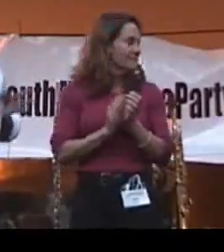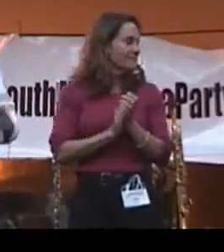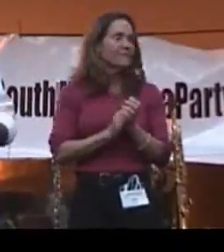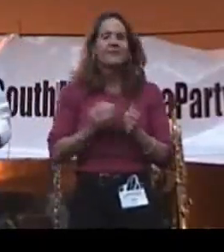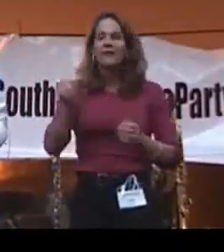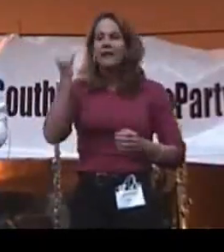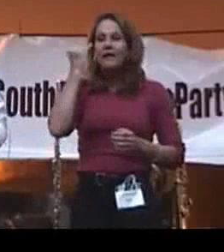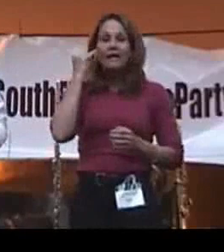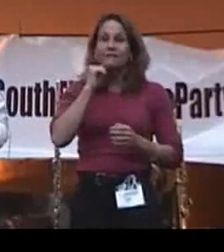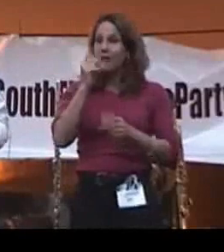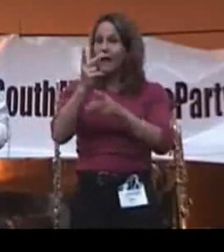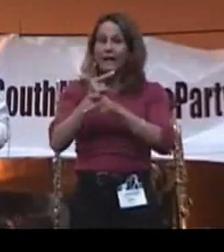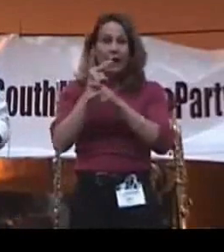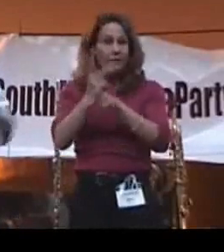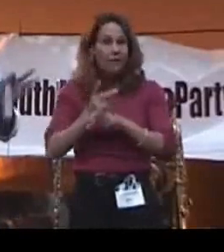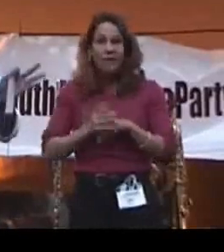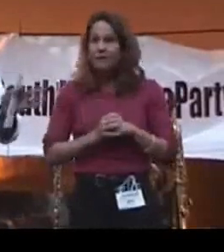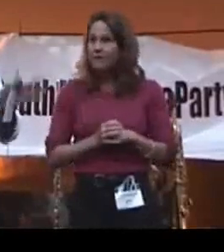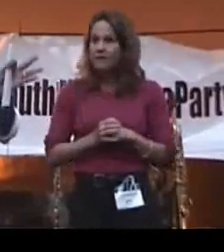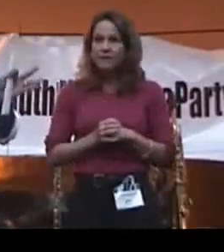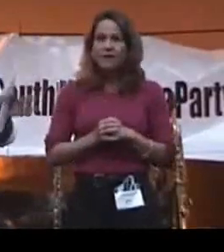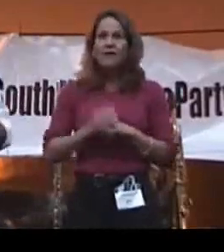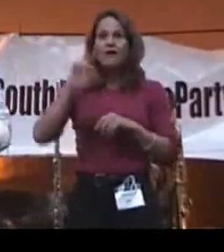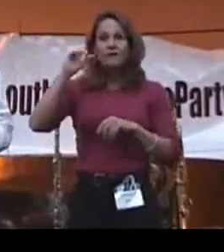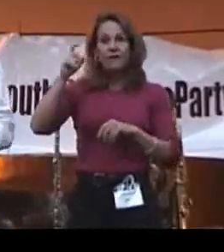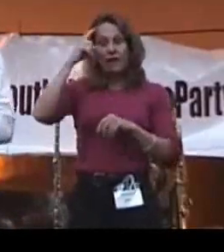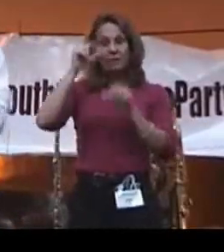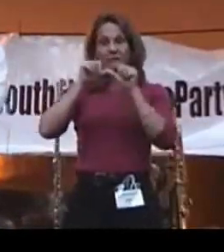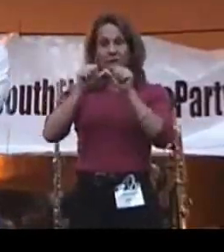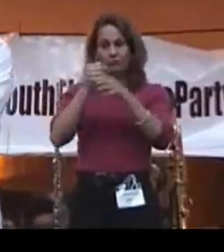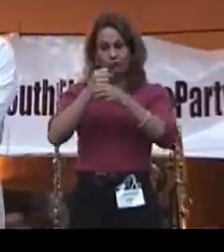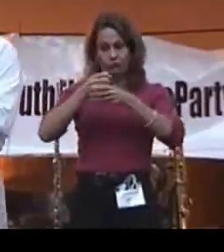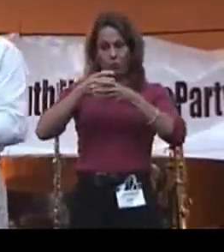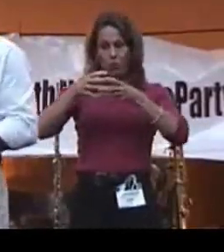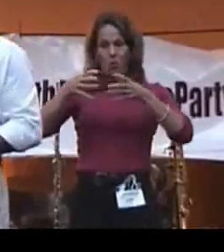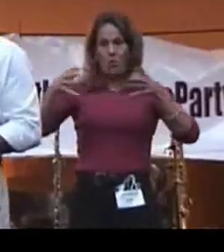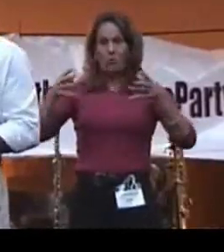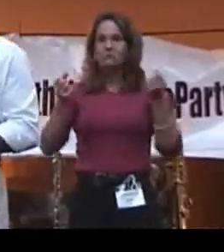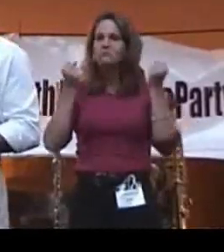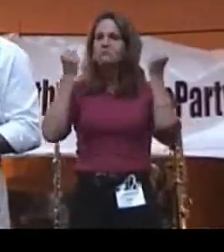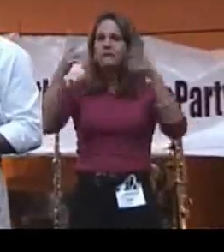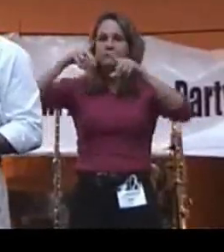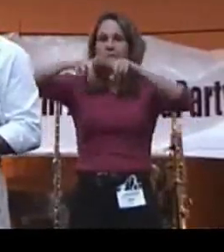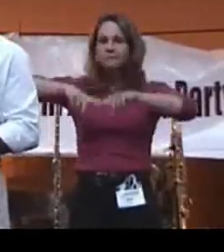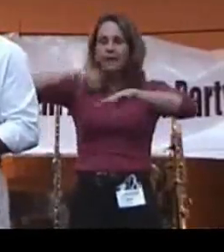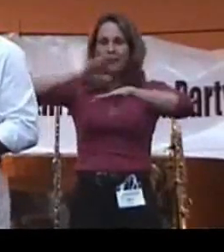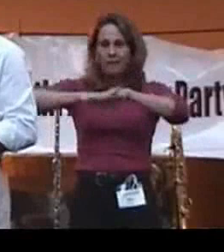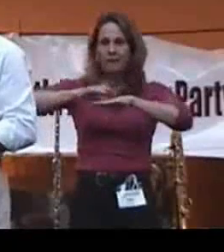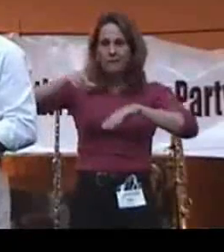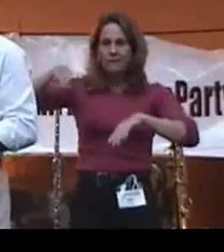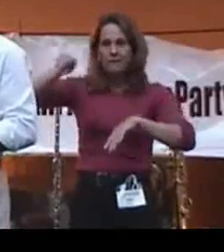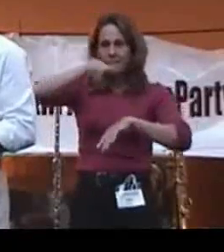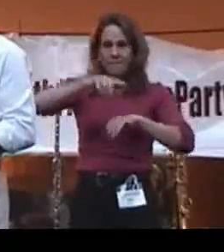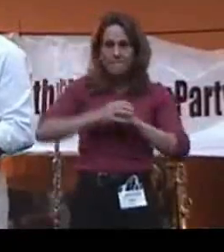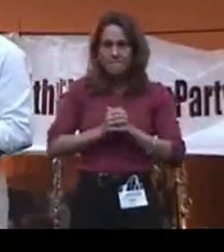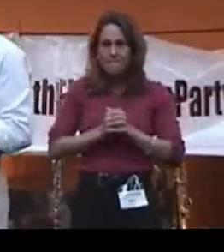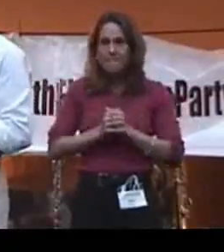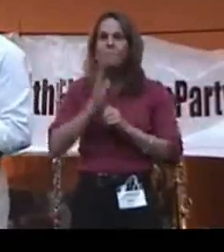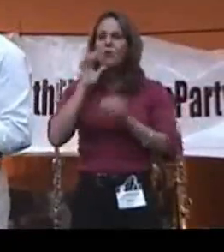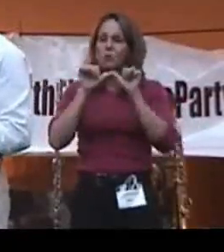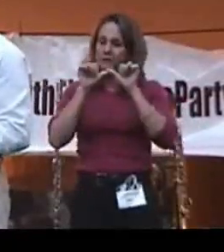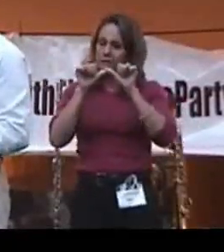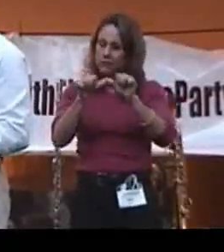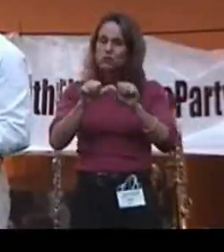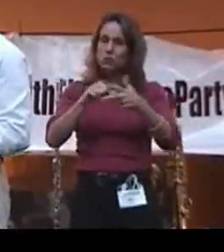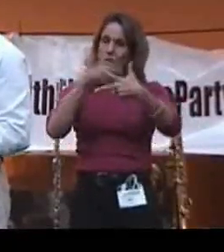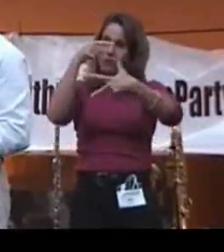If we're not careful, as the government continues to grow, because they have so many dependent upon them, they will continue